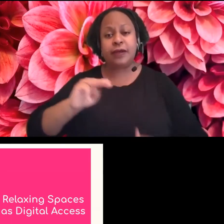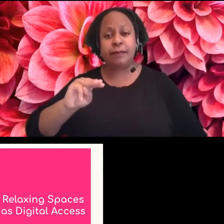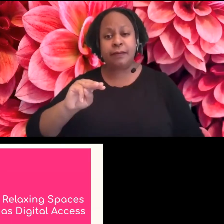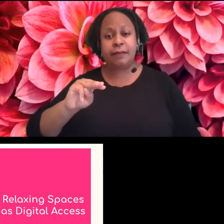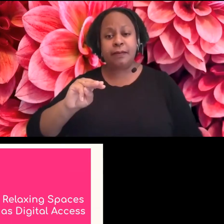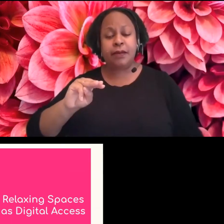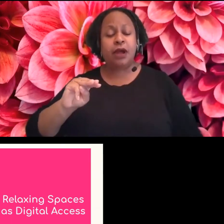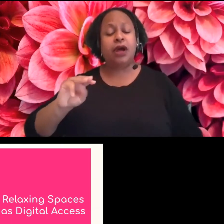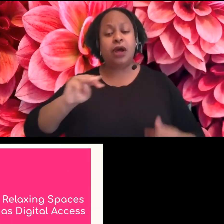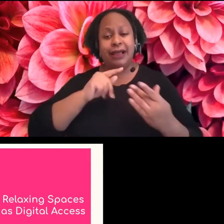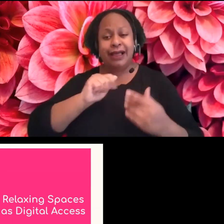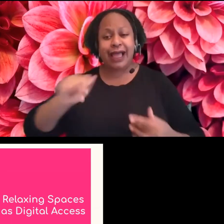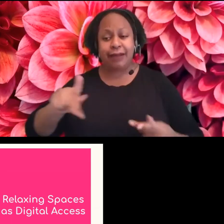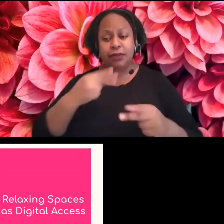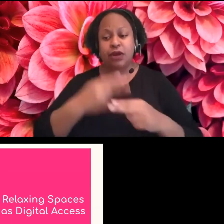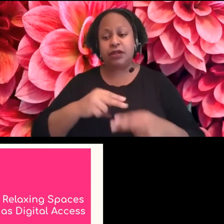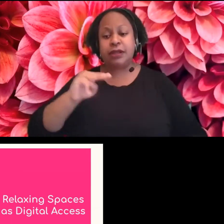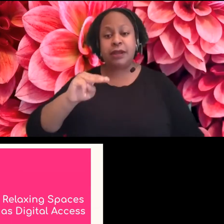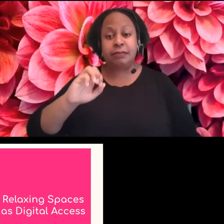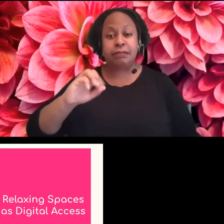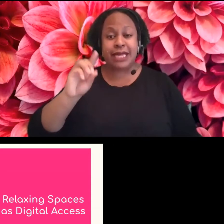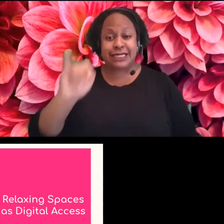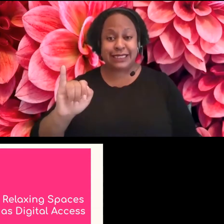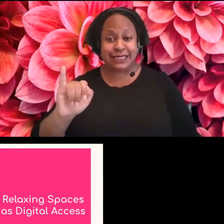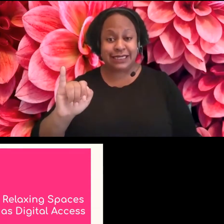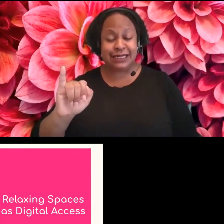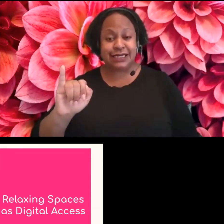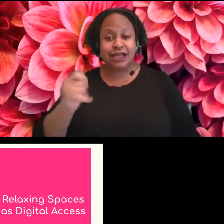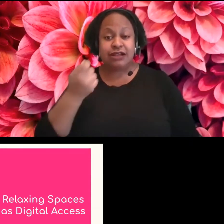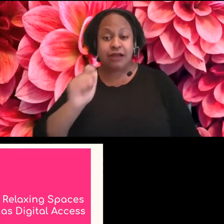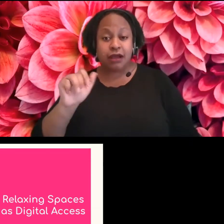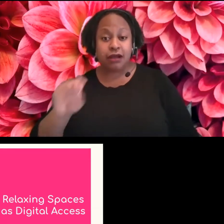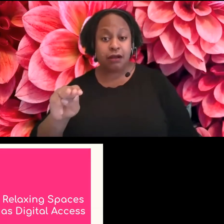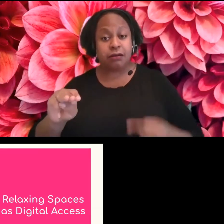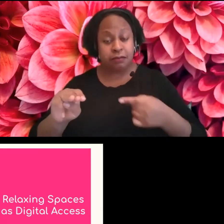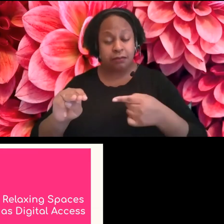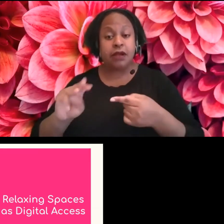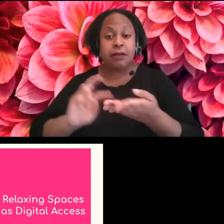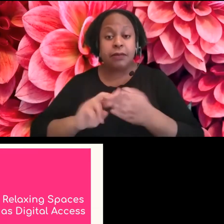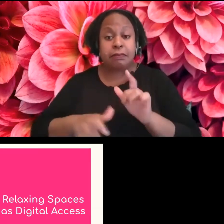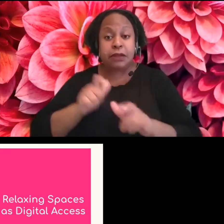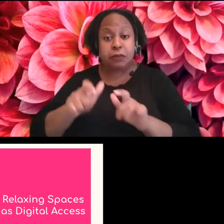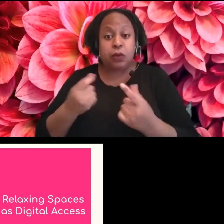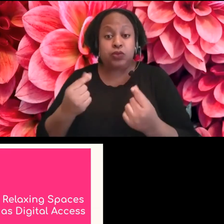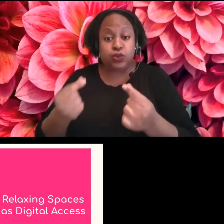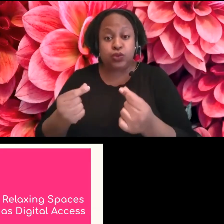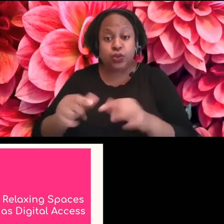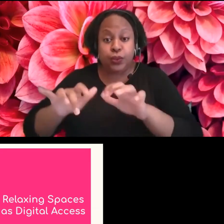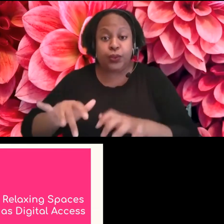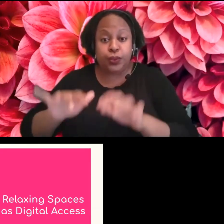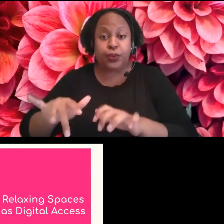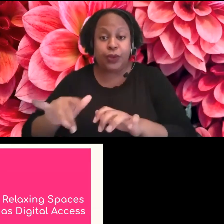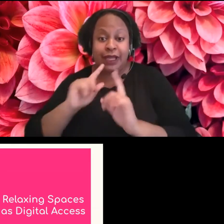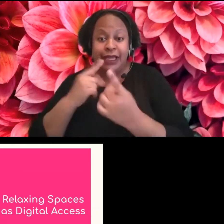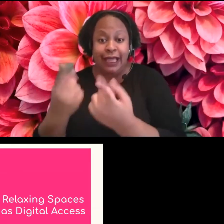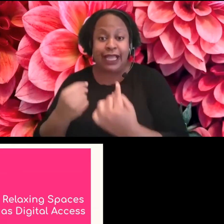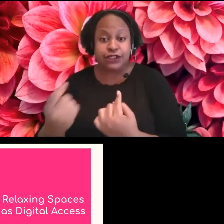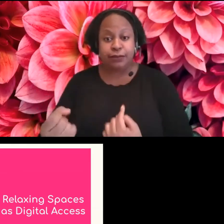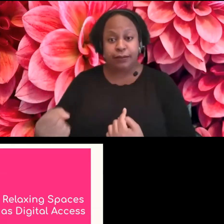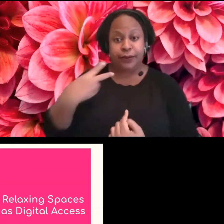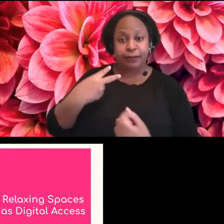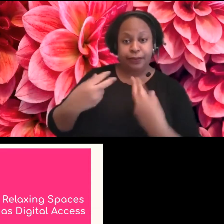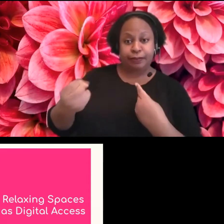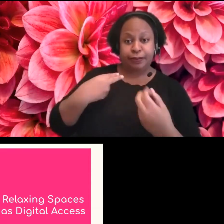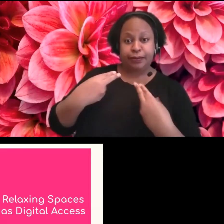at the end, uh, dot com where people could anonymously answer things and it would provide input for the